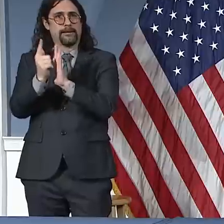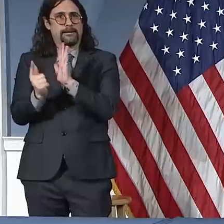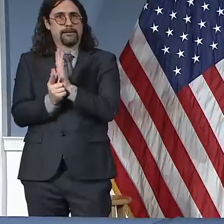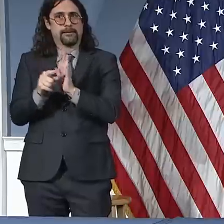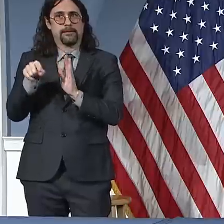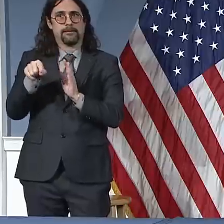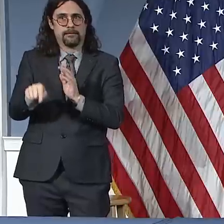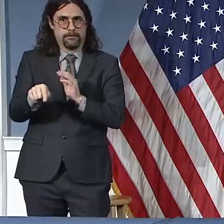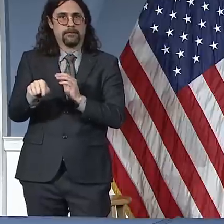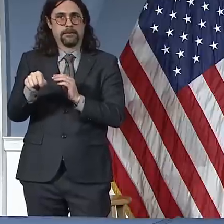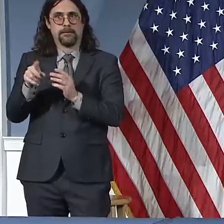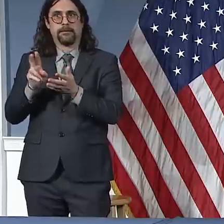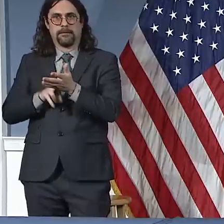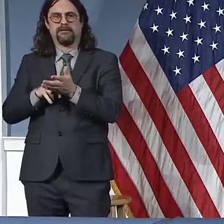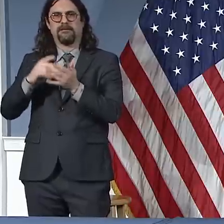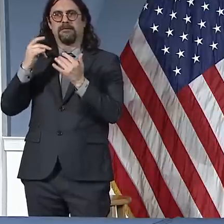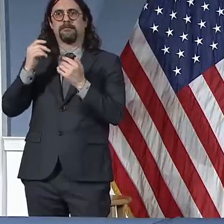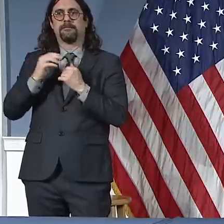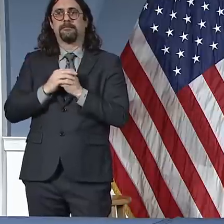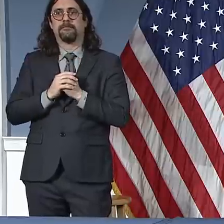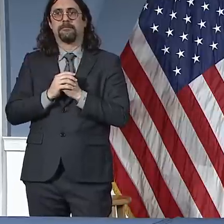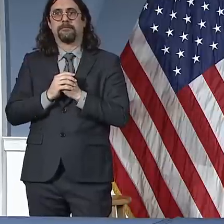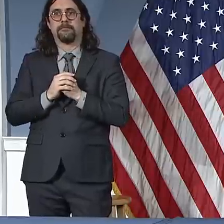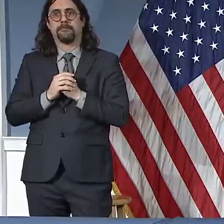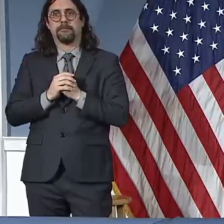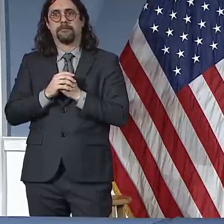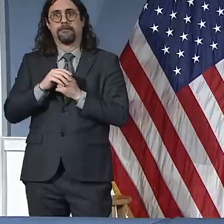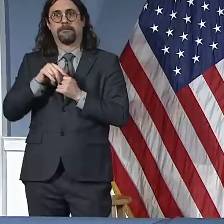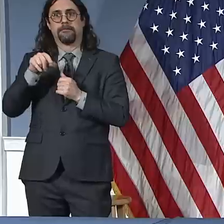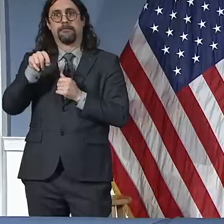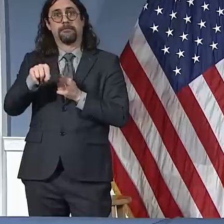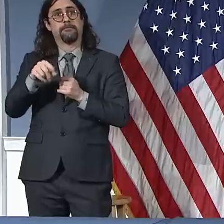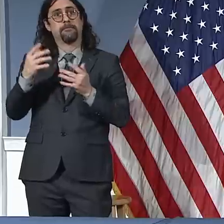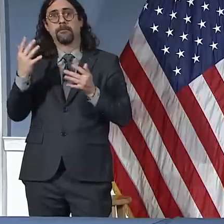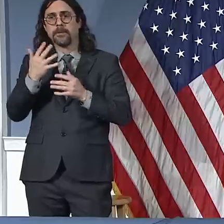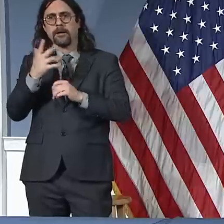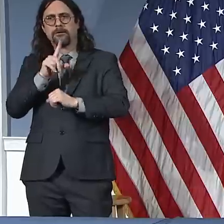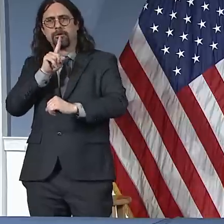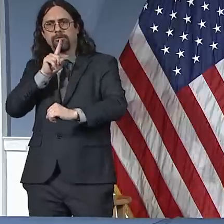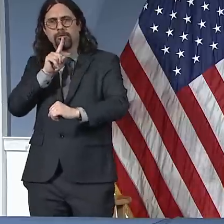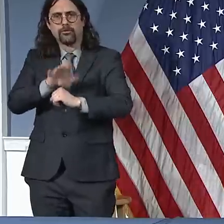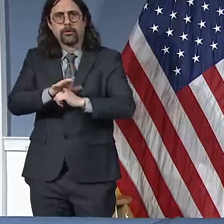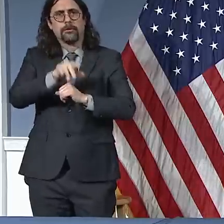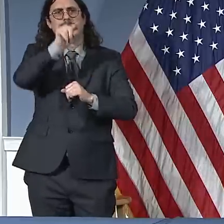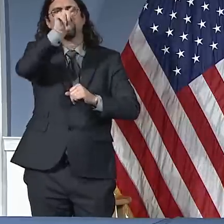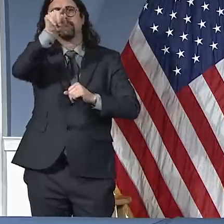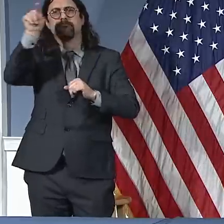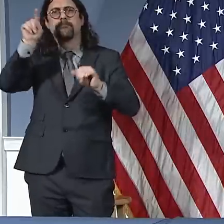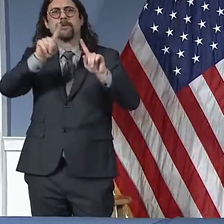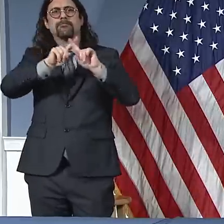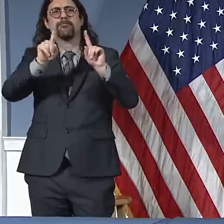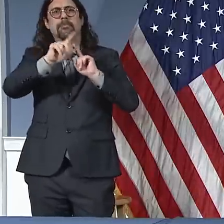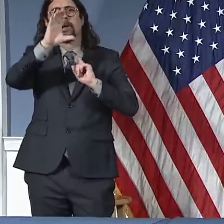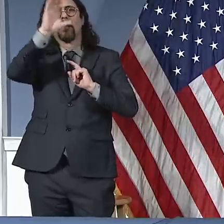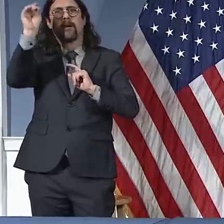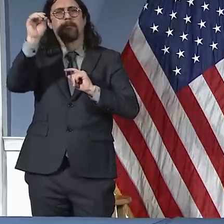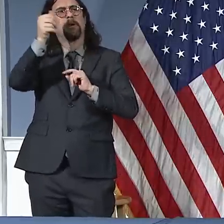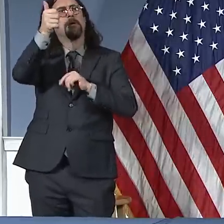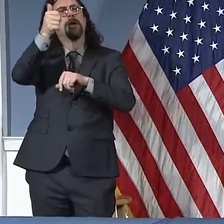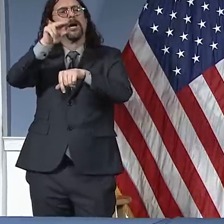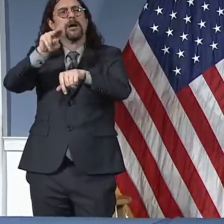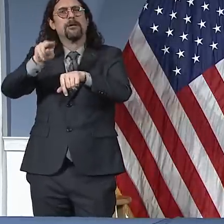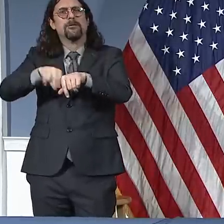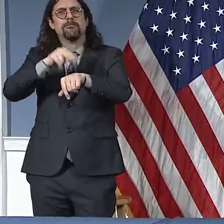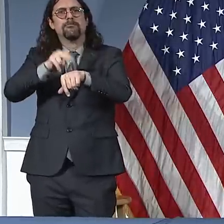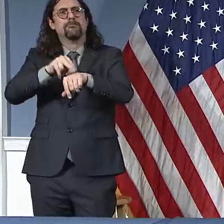used to guarantee that companies will produce exactly what is needed to protect the American people, and that those goods will be distributed